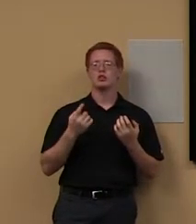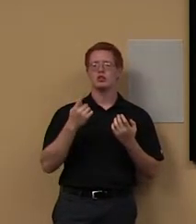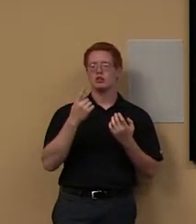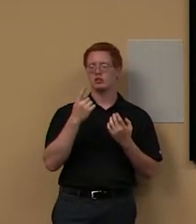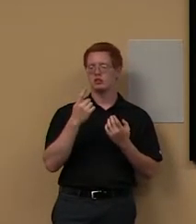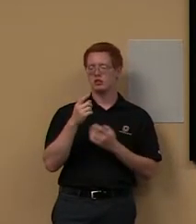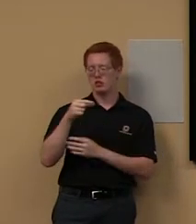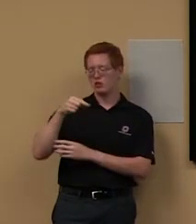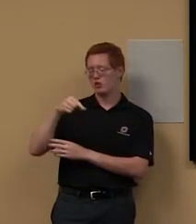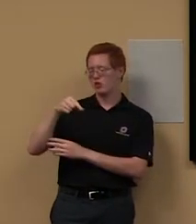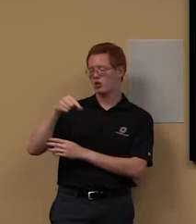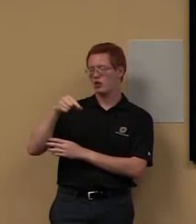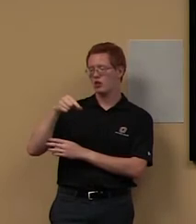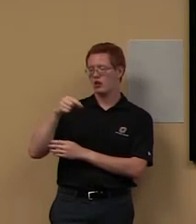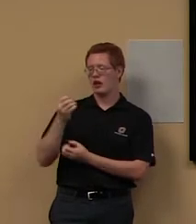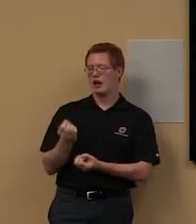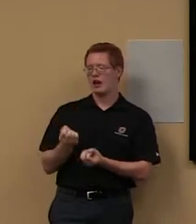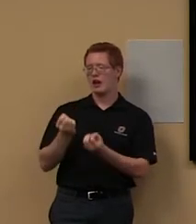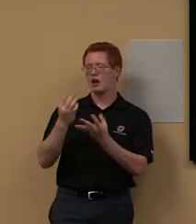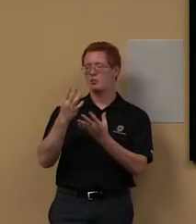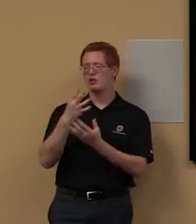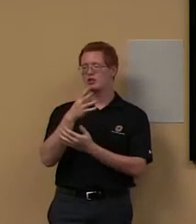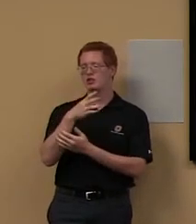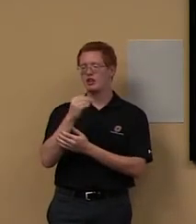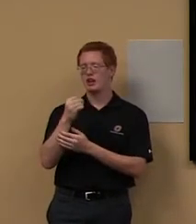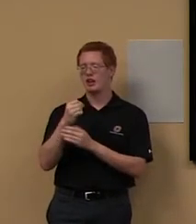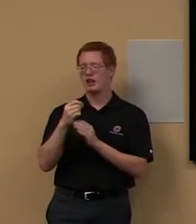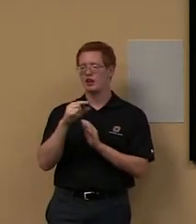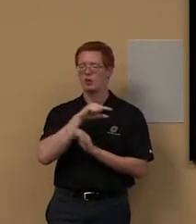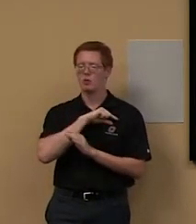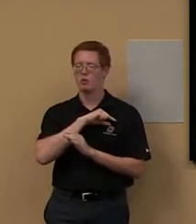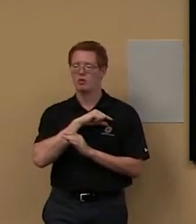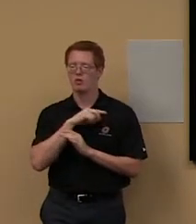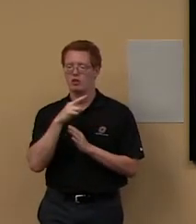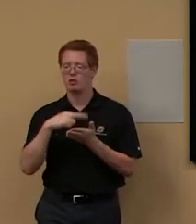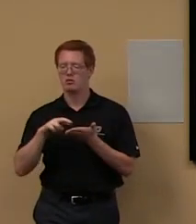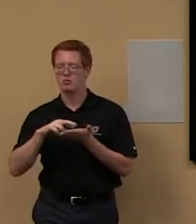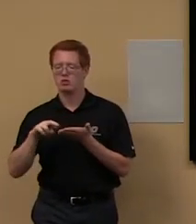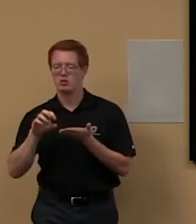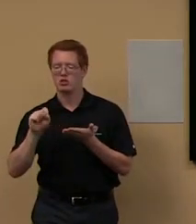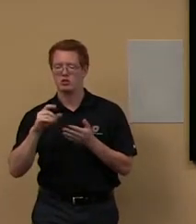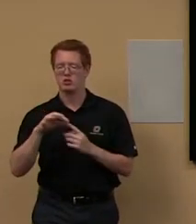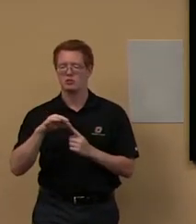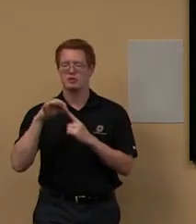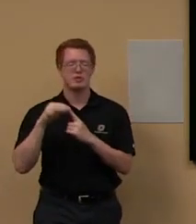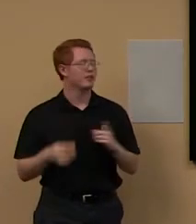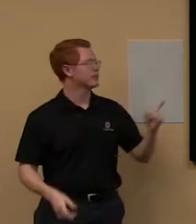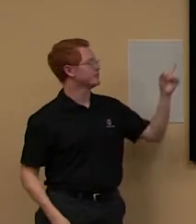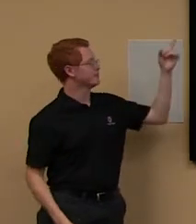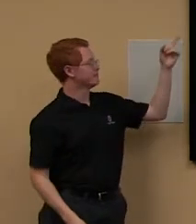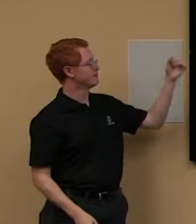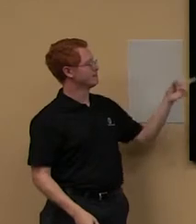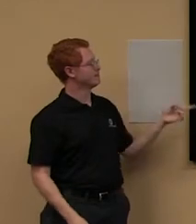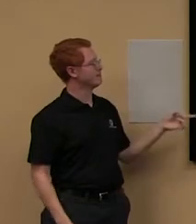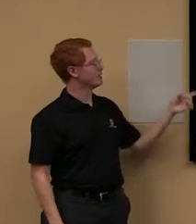Um, so, um, she has very specific kinds of things about that. One thing I want to show you.